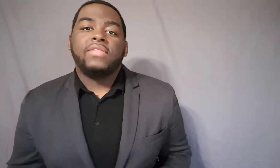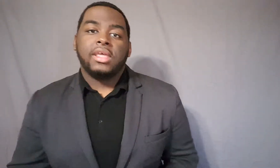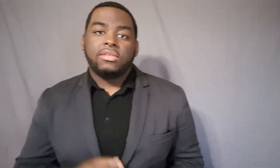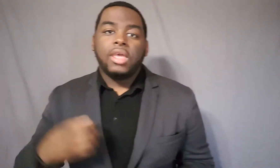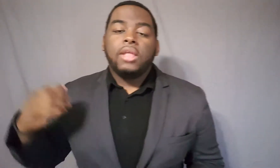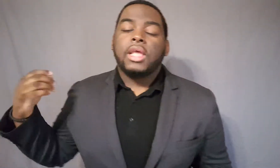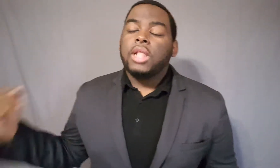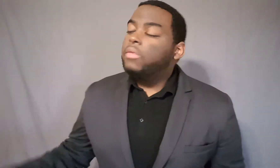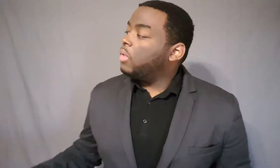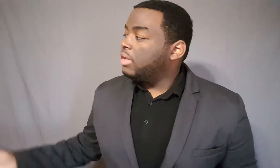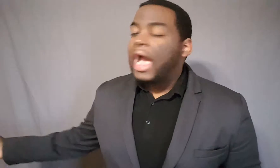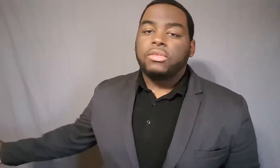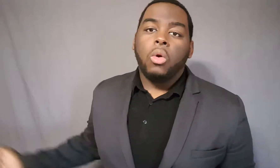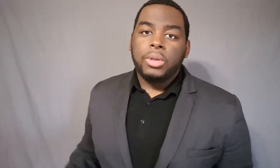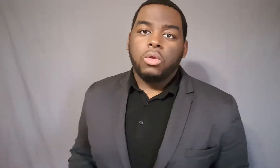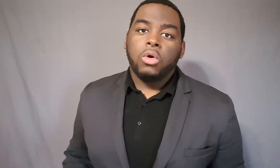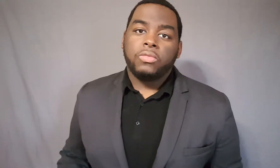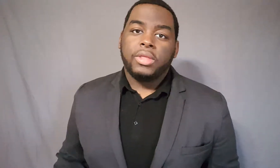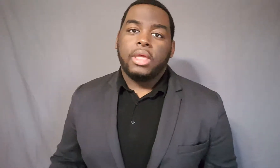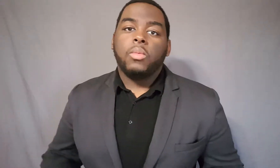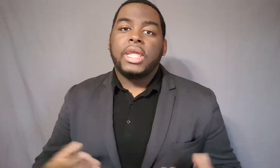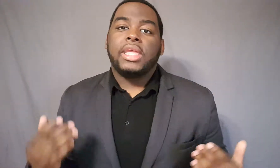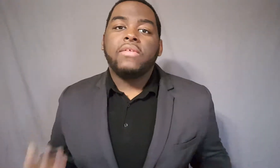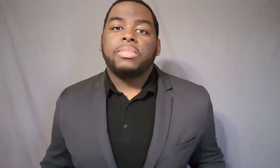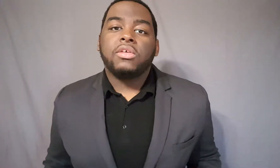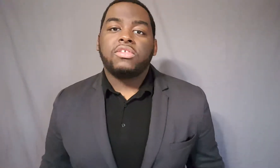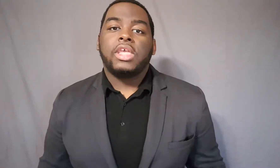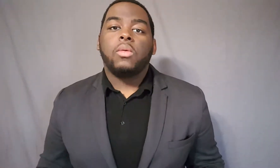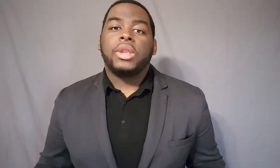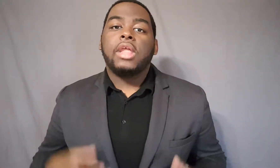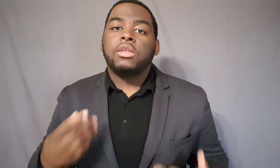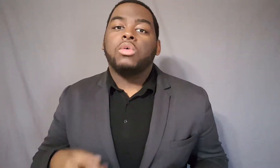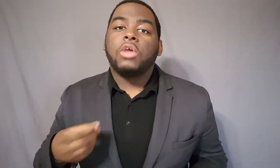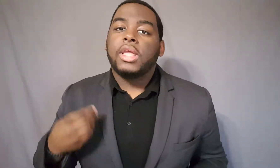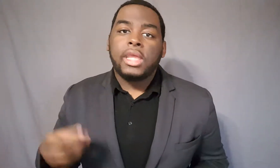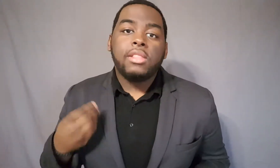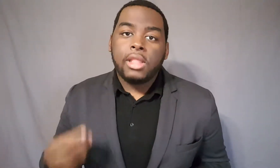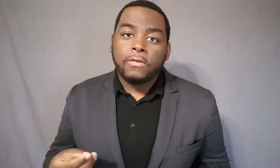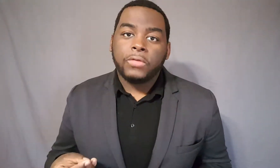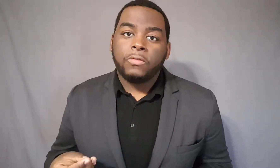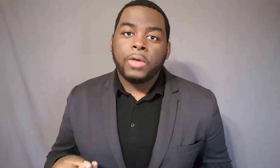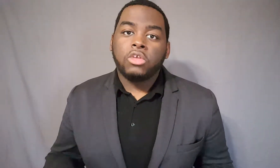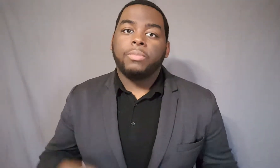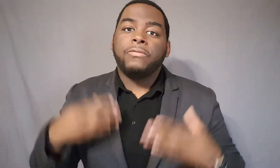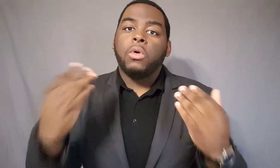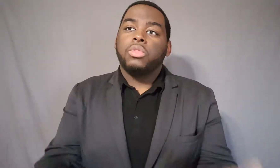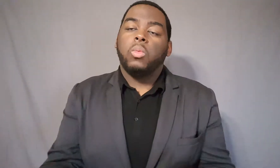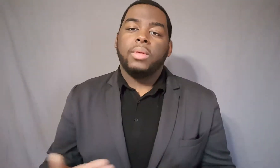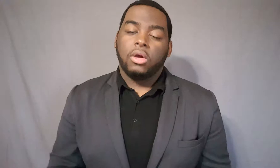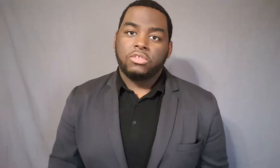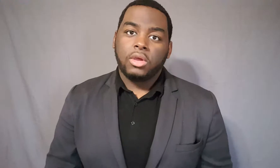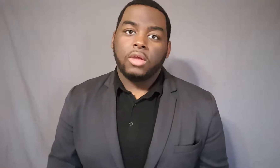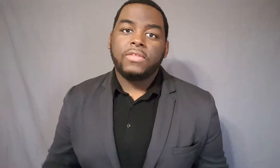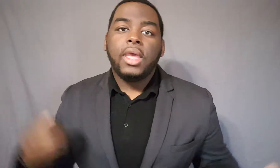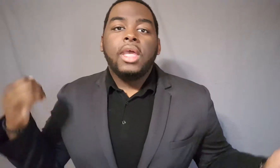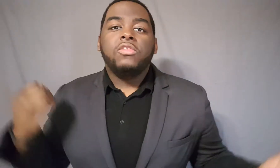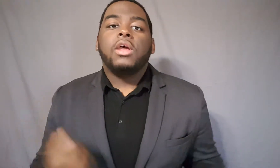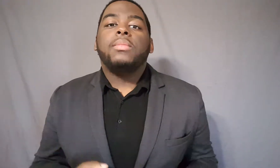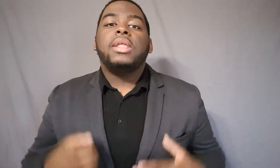this. They love it when guys open doors for them, when they give up their seat, when they don't start eating their food first before the women are served. Gentlemen